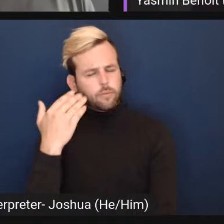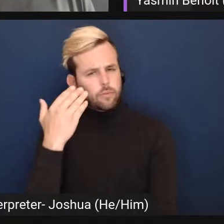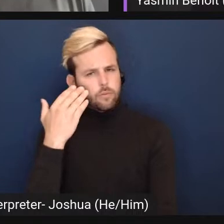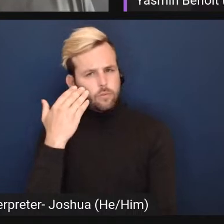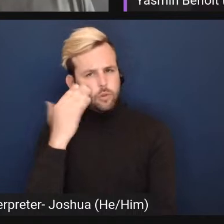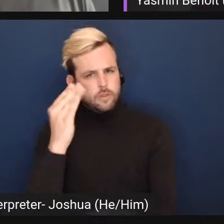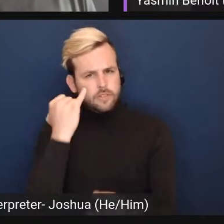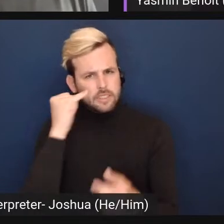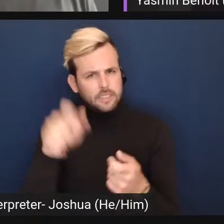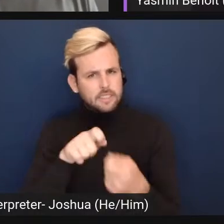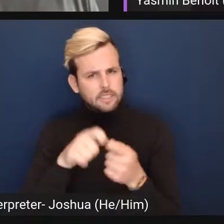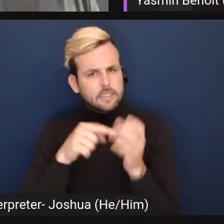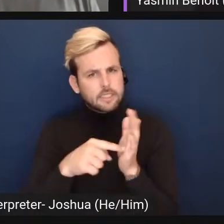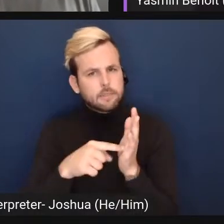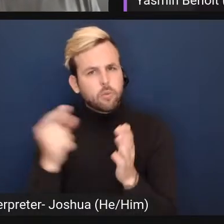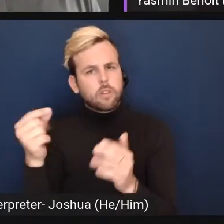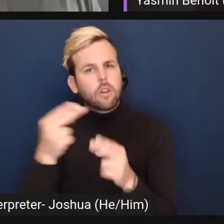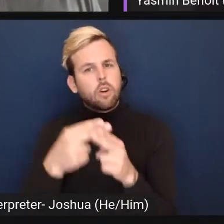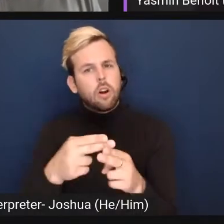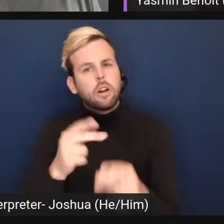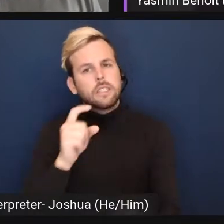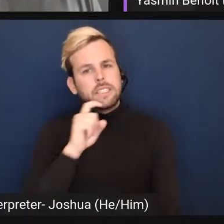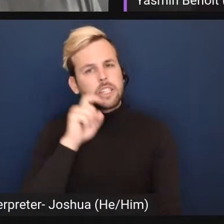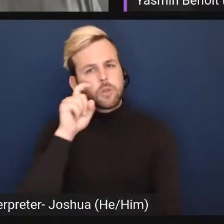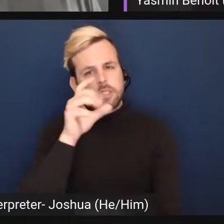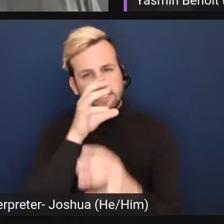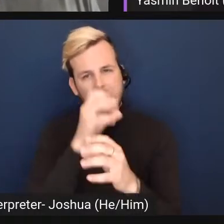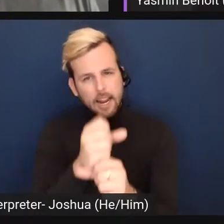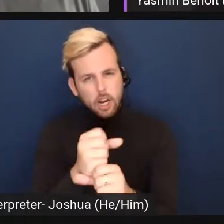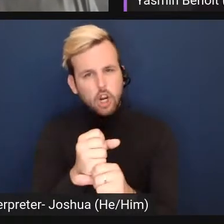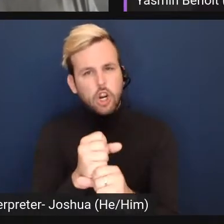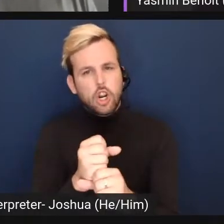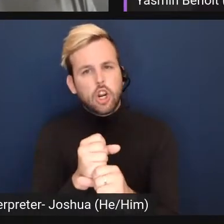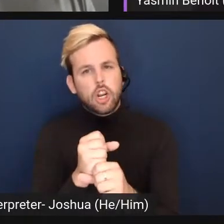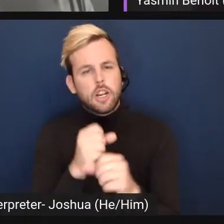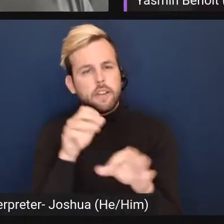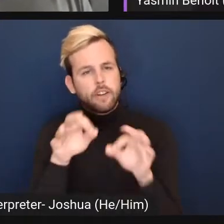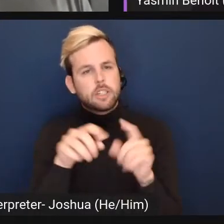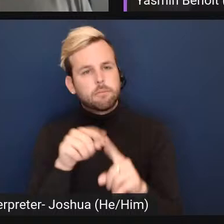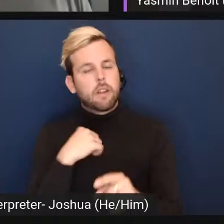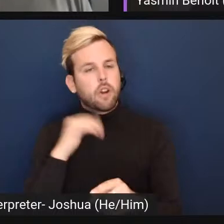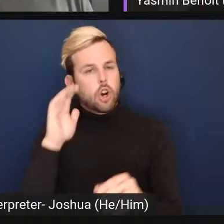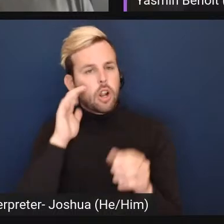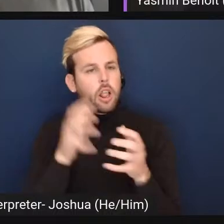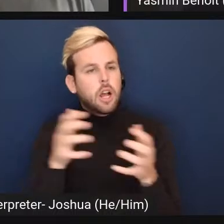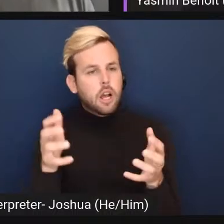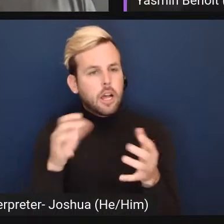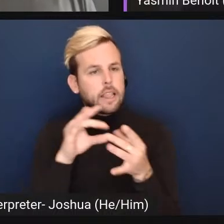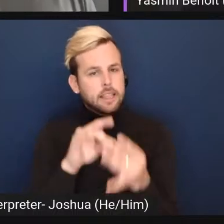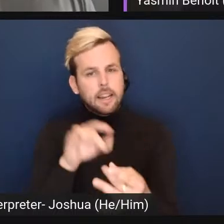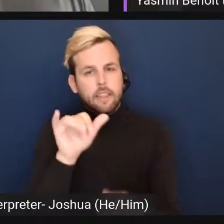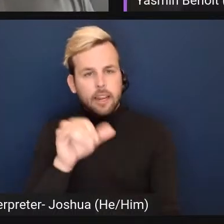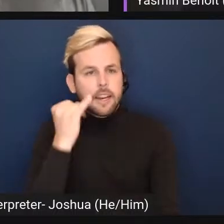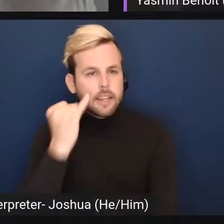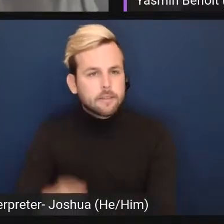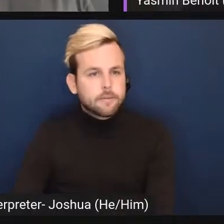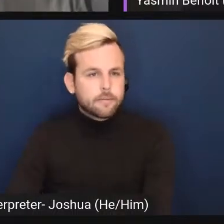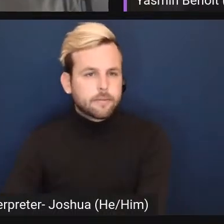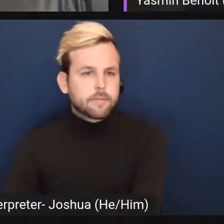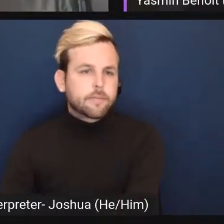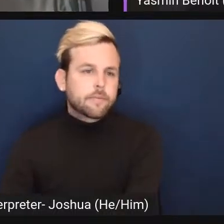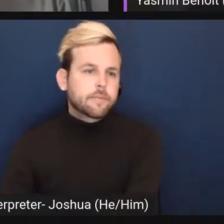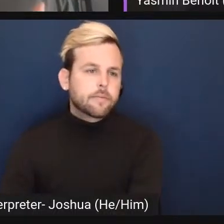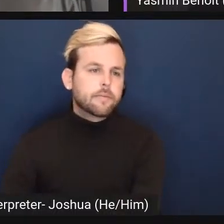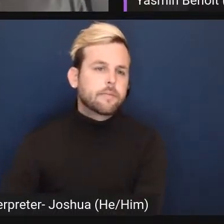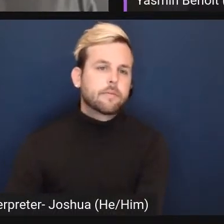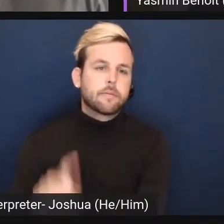example of what people are calling the sexual desire based definition but i've definitely heard a lot of them link to that idea um so i